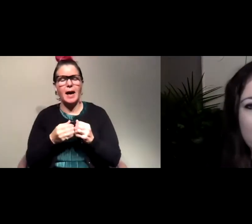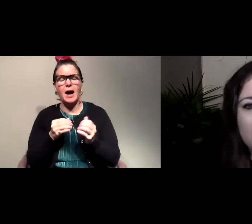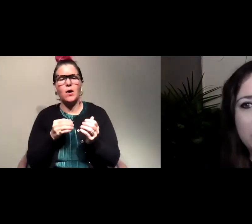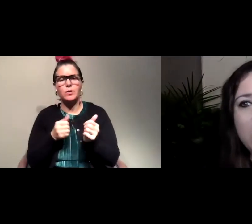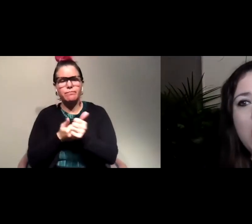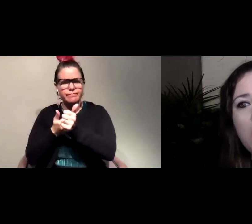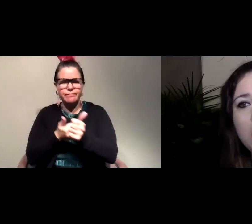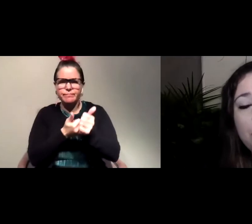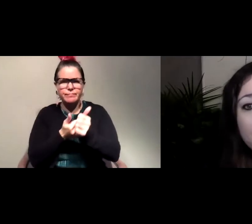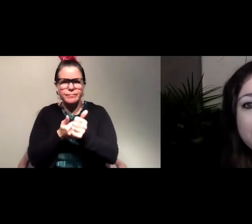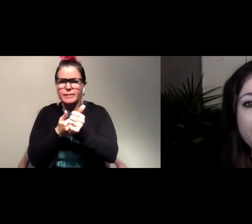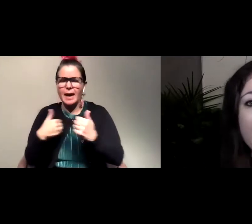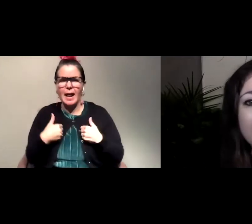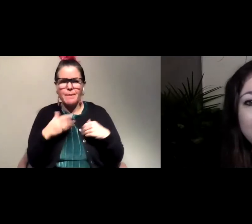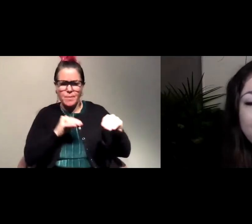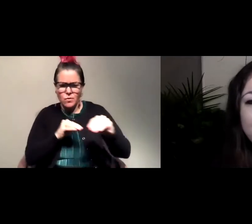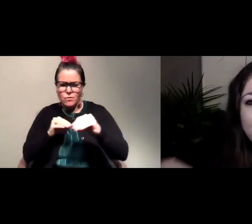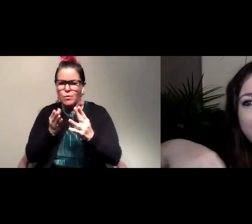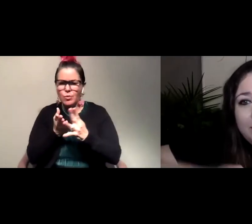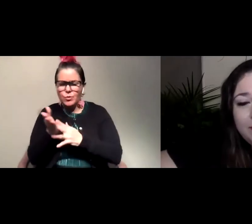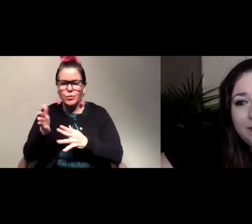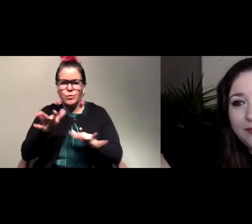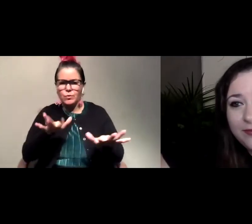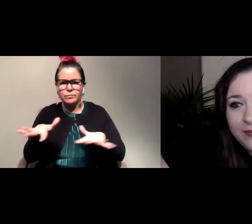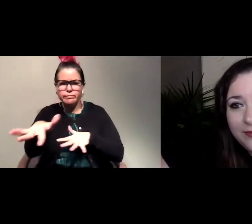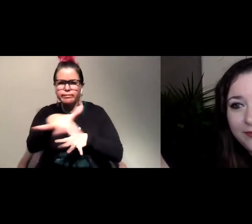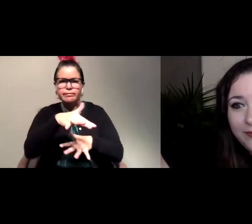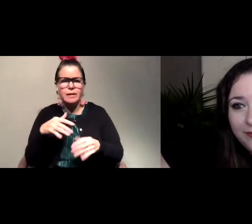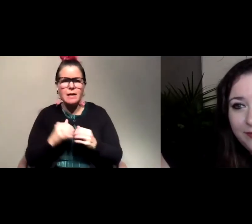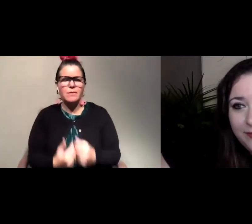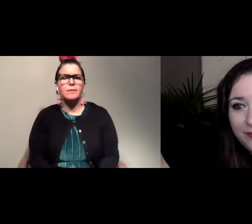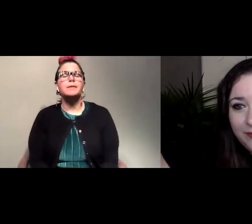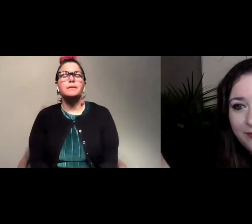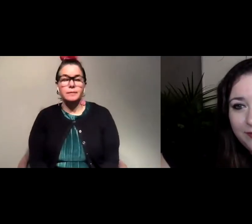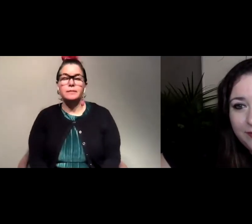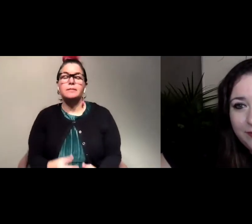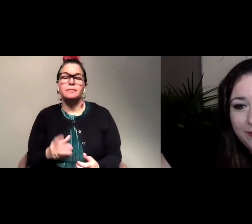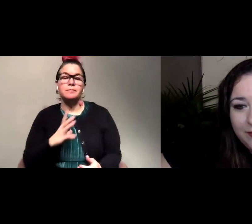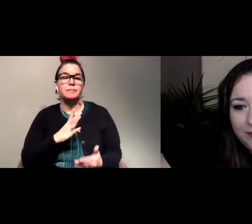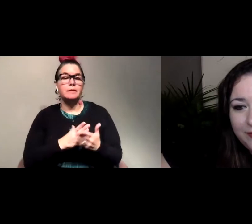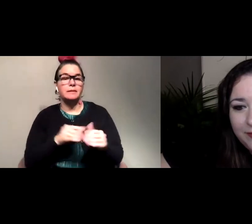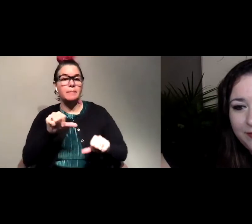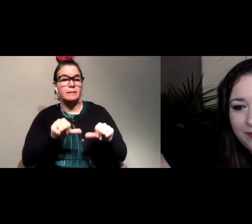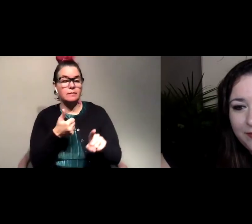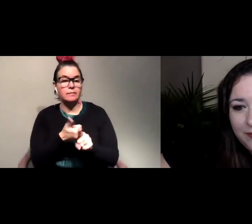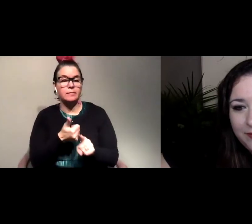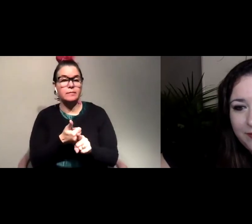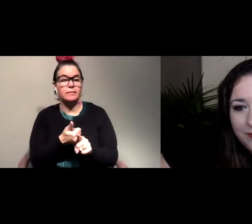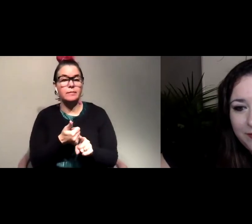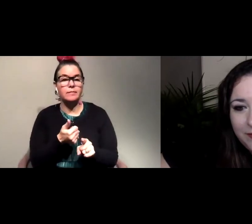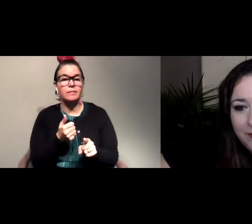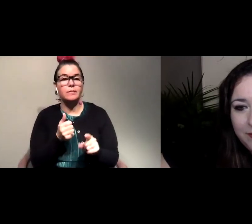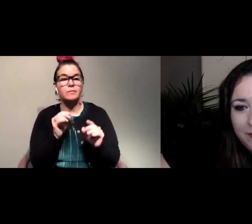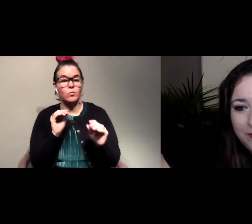of animals through the terrain. Yeah so some scientists will put